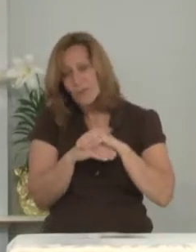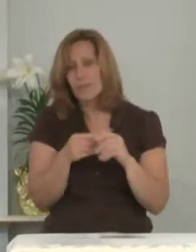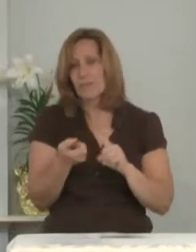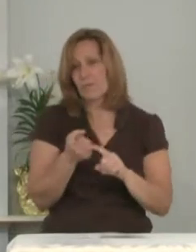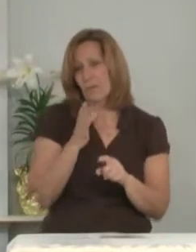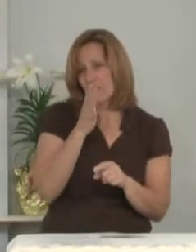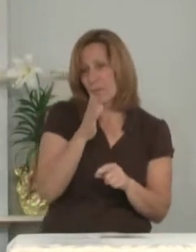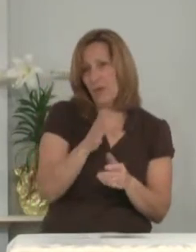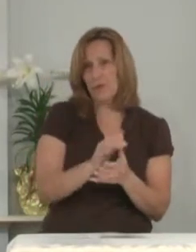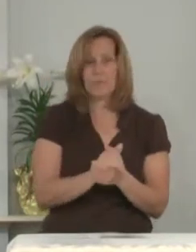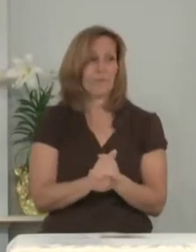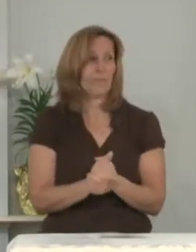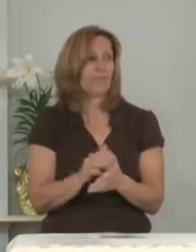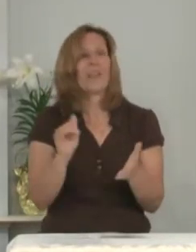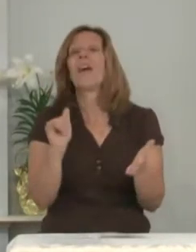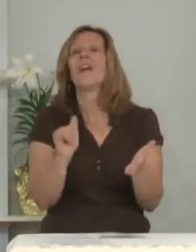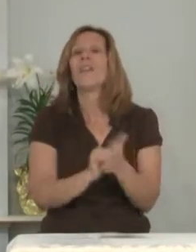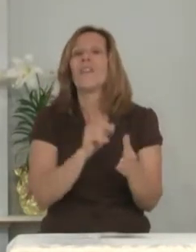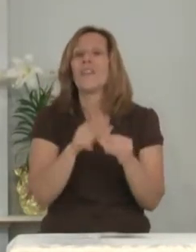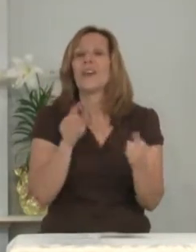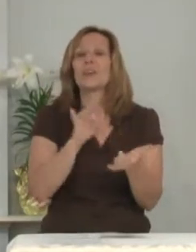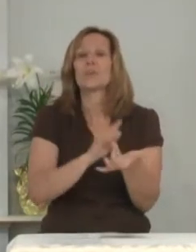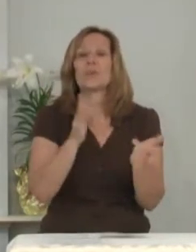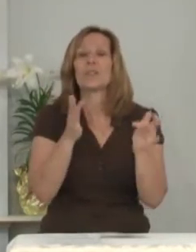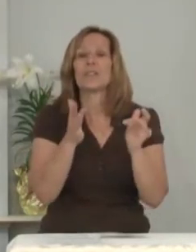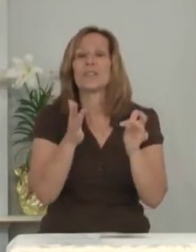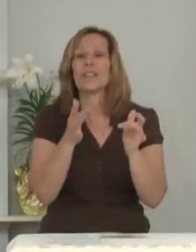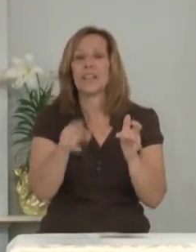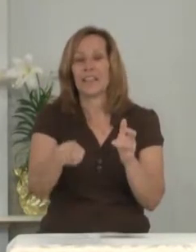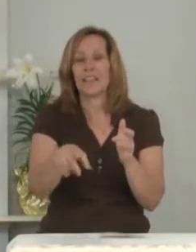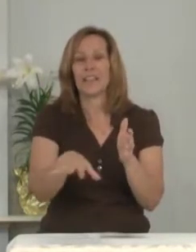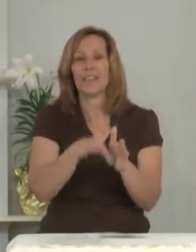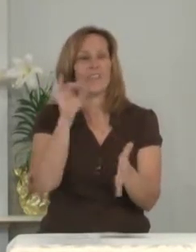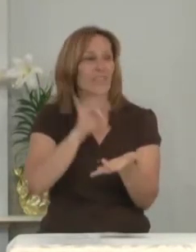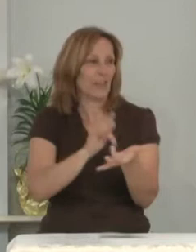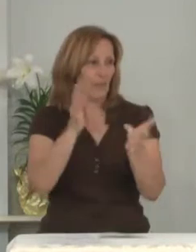And that is when he found Jesus.